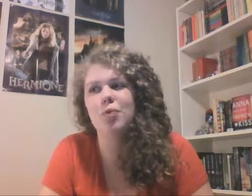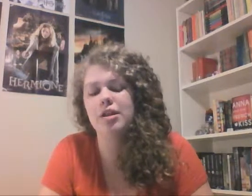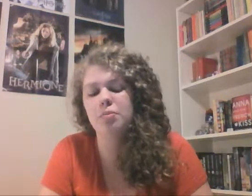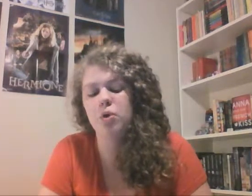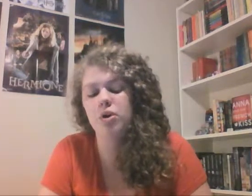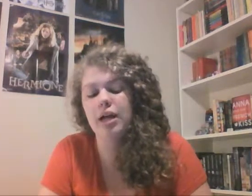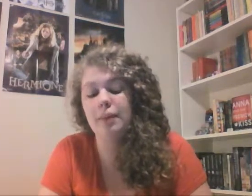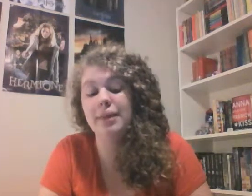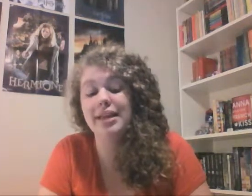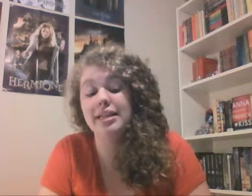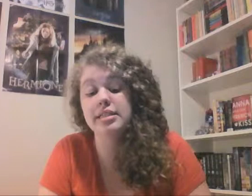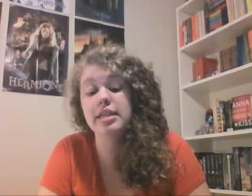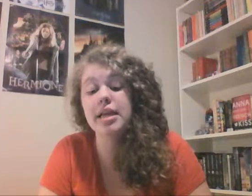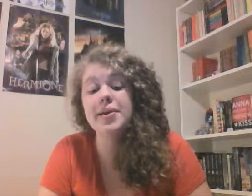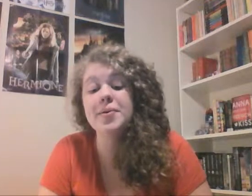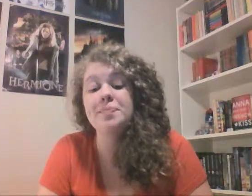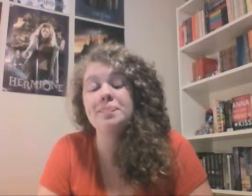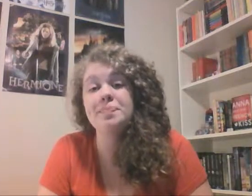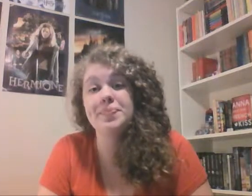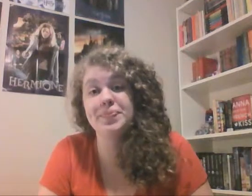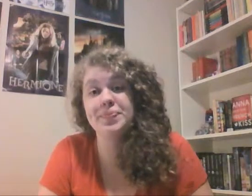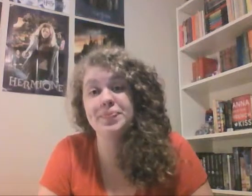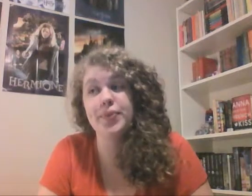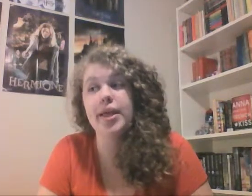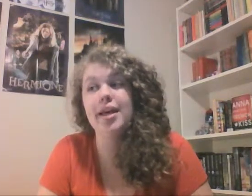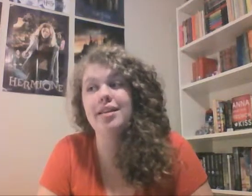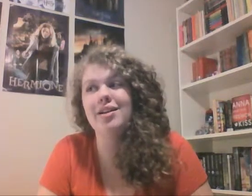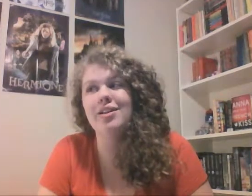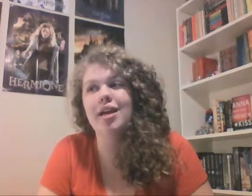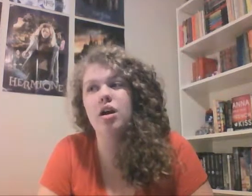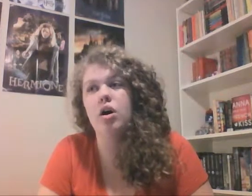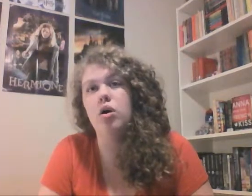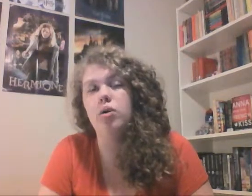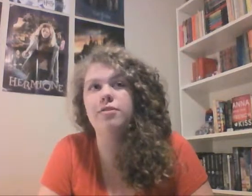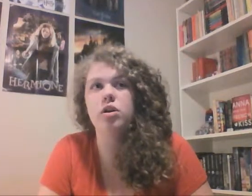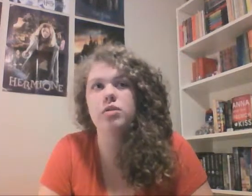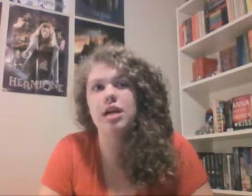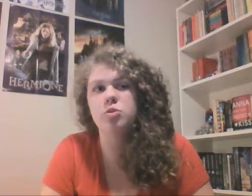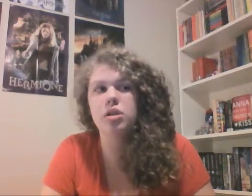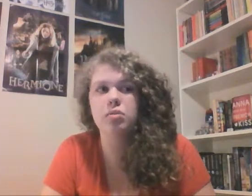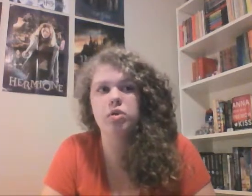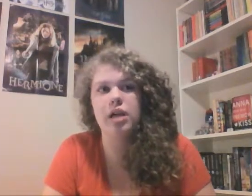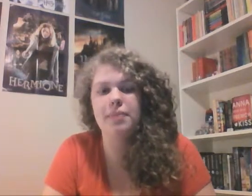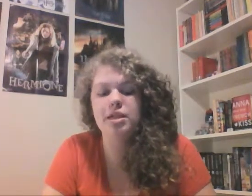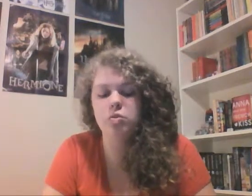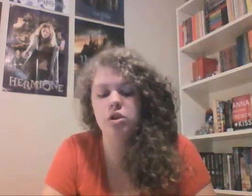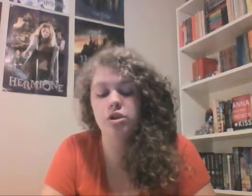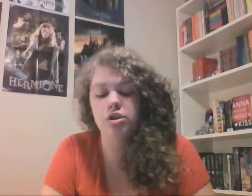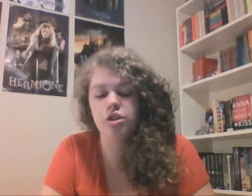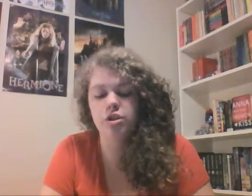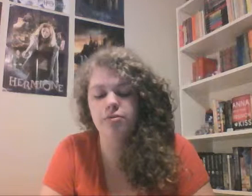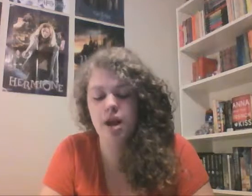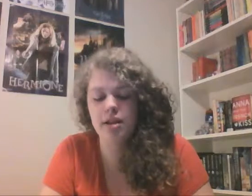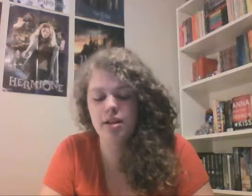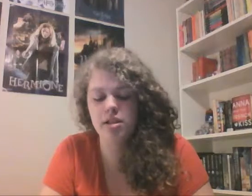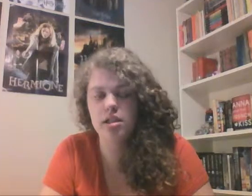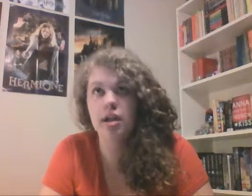where the mortal cup is and they're like oh if you don't tell us where the mortal cup is will hurt your friend and she's like